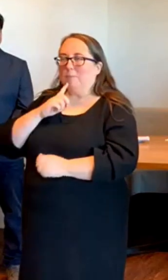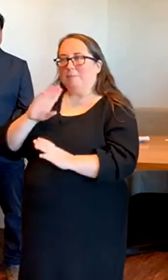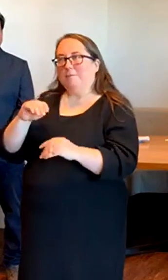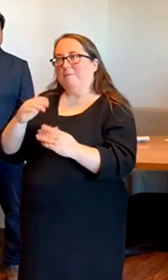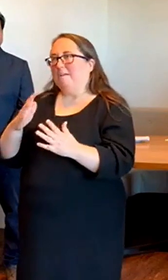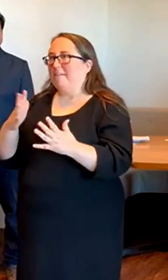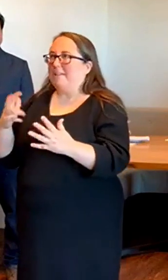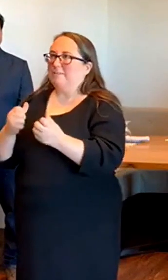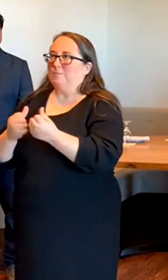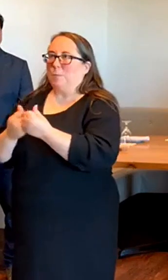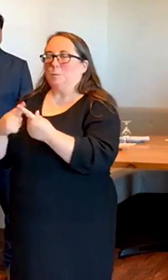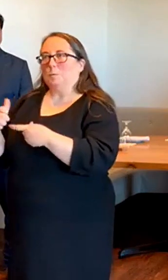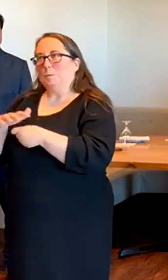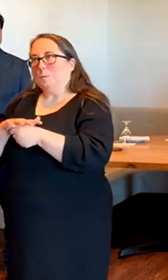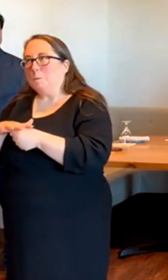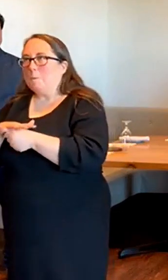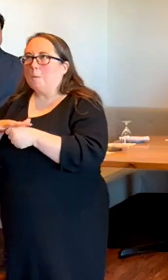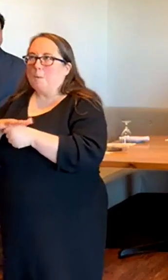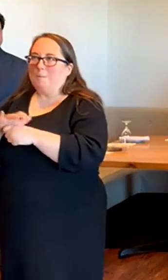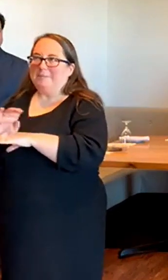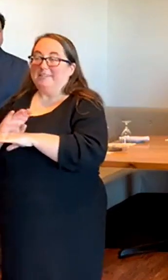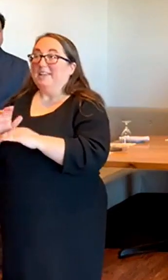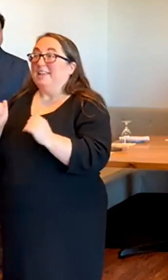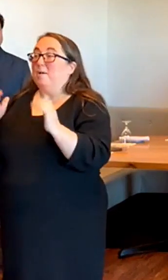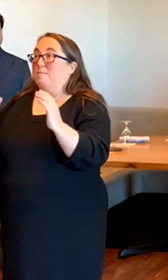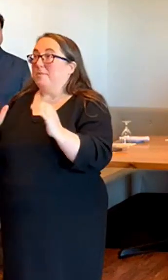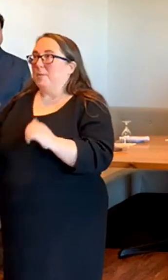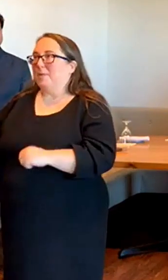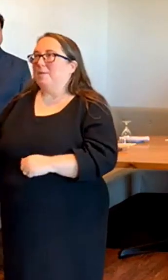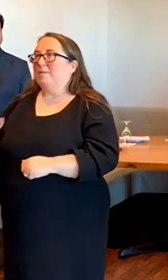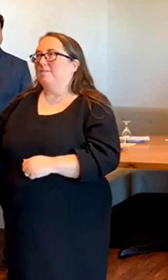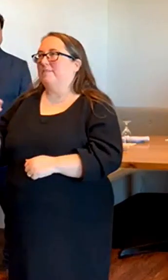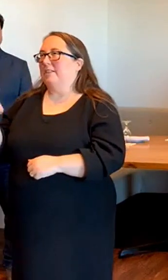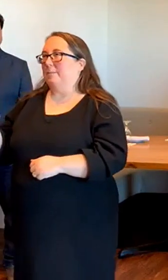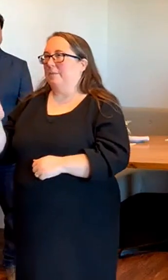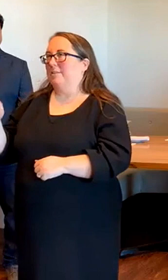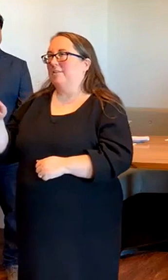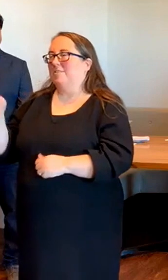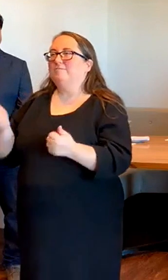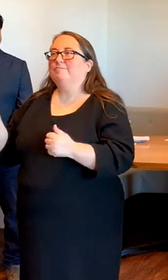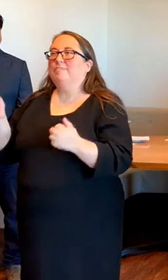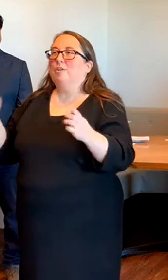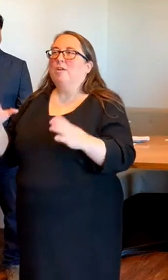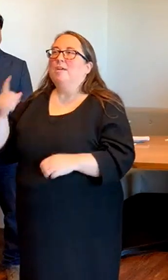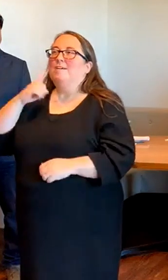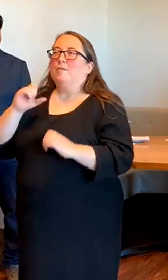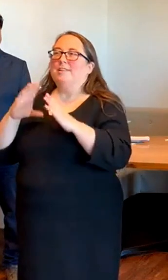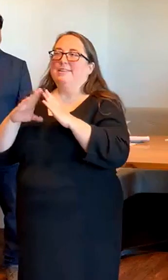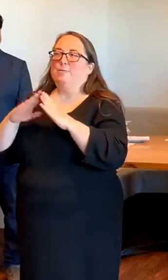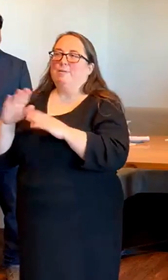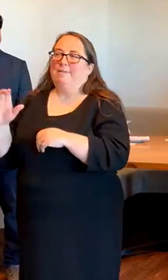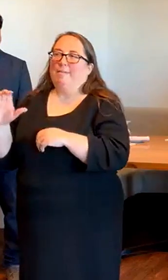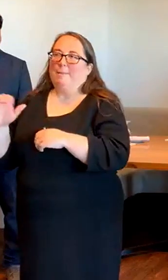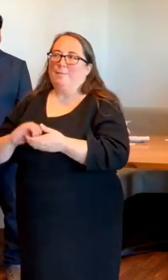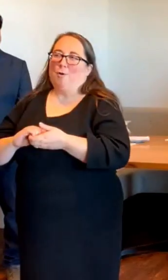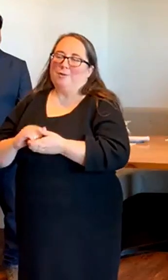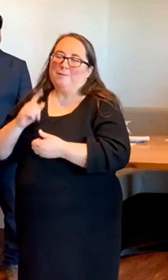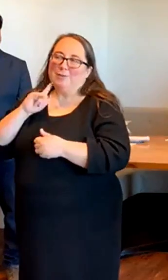owned businesses. We now welcome Phillip Dodge, Executive Director for the Downtown Columbia Partnership, for his remarks.